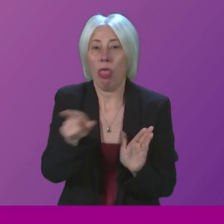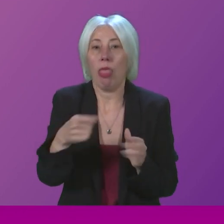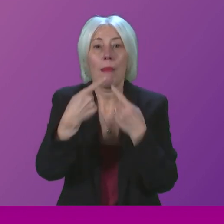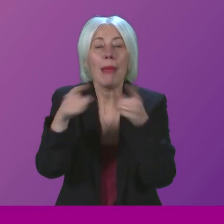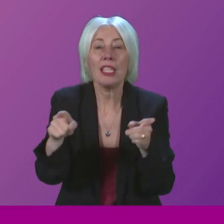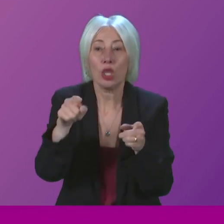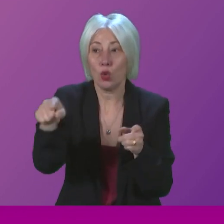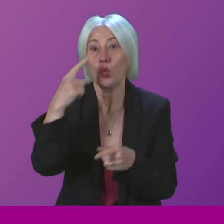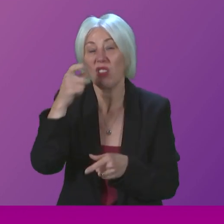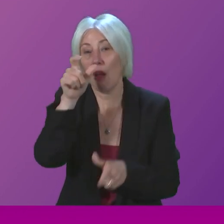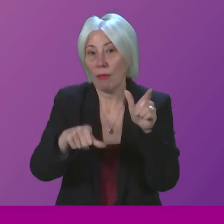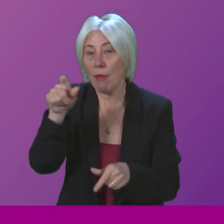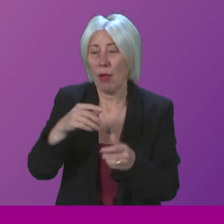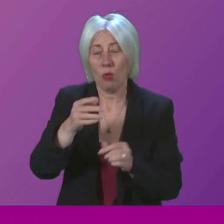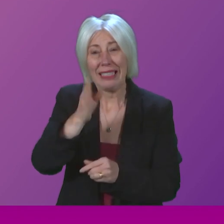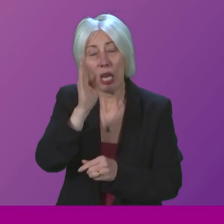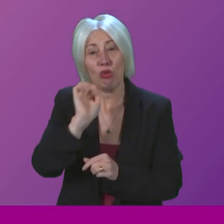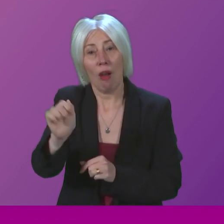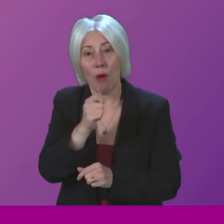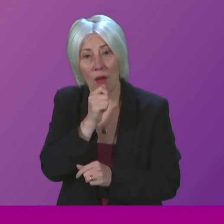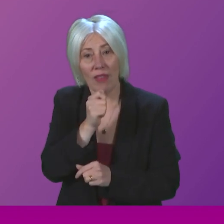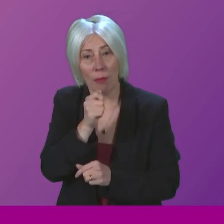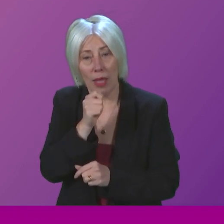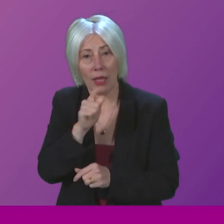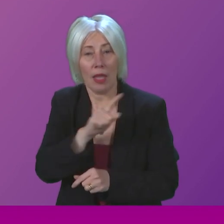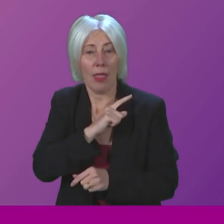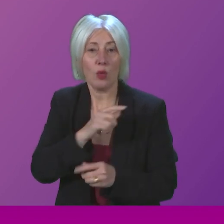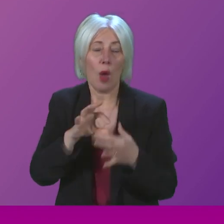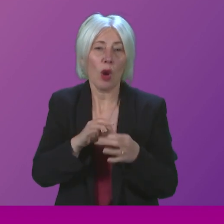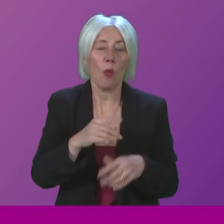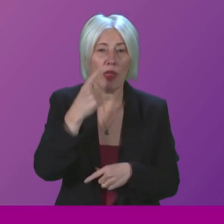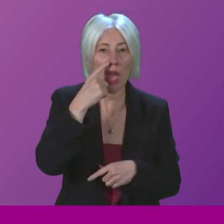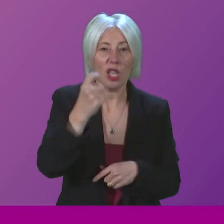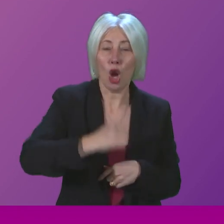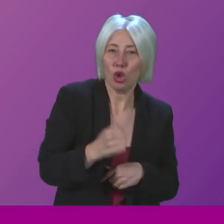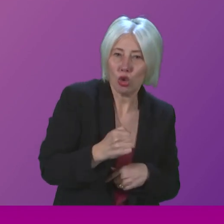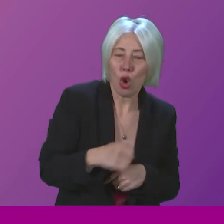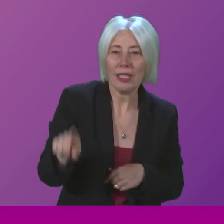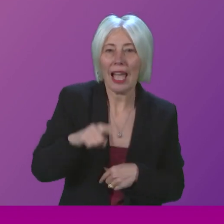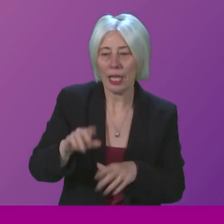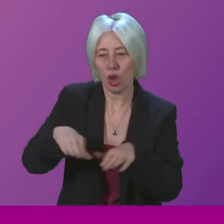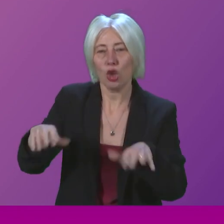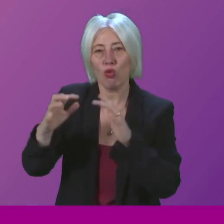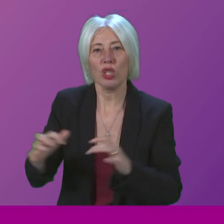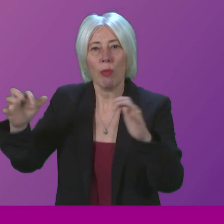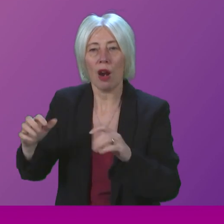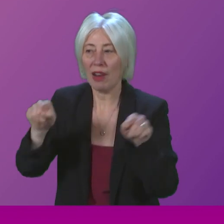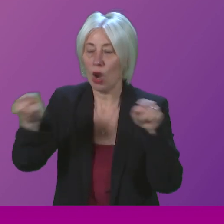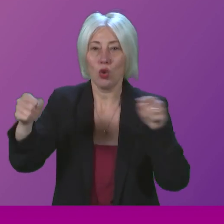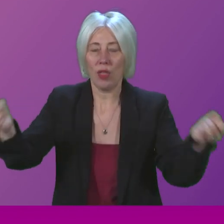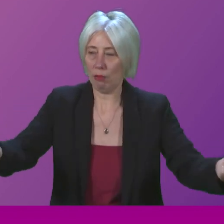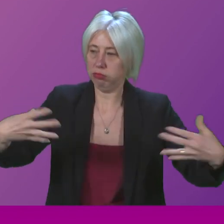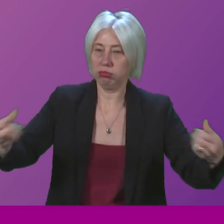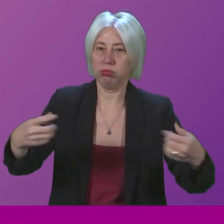around the potential dangers of vaping, which is why we're working with the Young Scot and the Children's Parliament to bring their voices into our work to develop